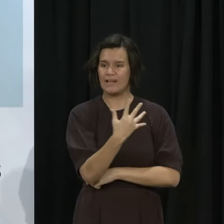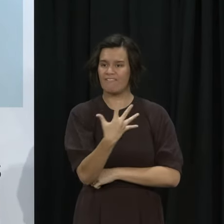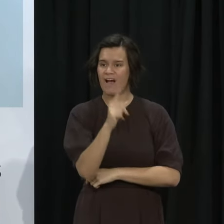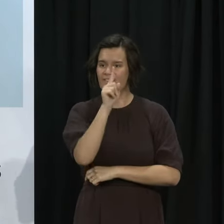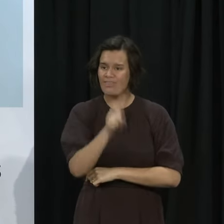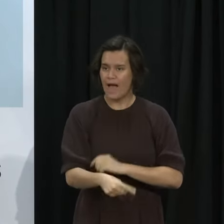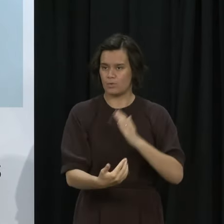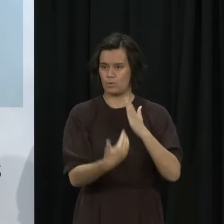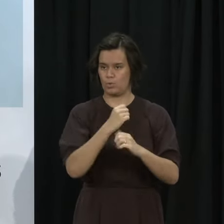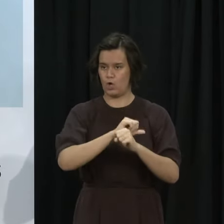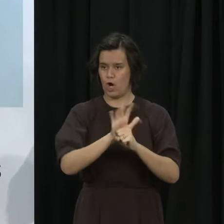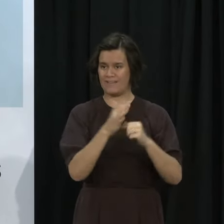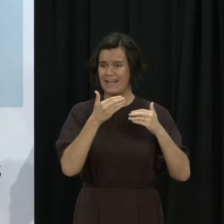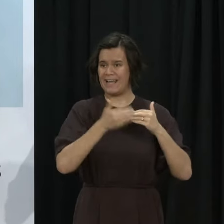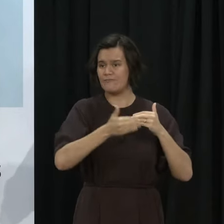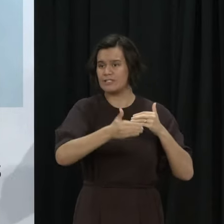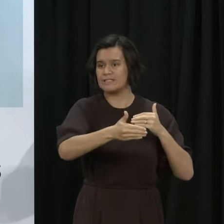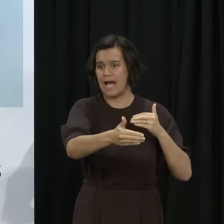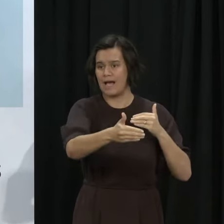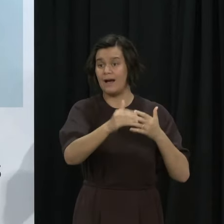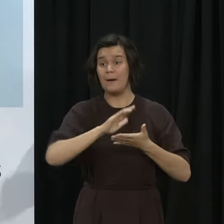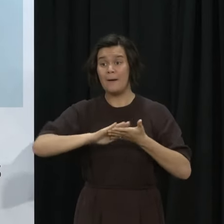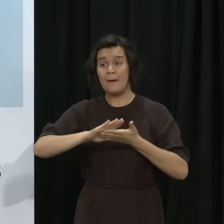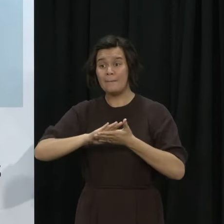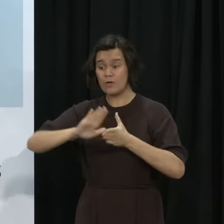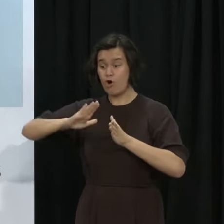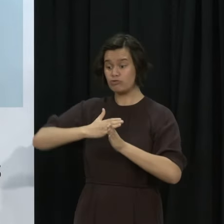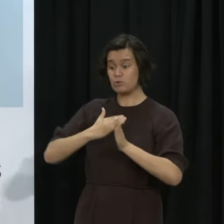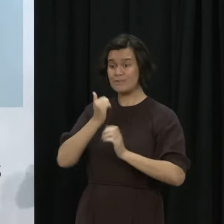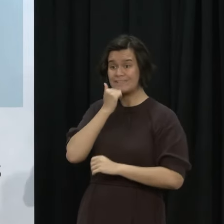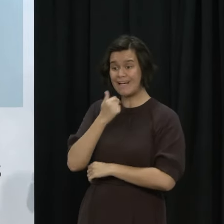as planned, simply presents too high a risk at this point.